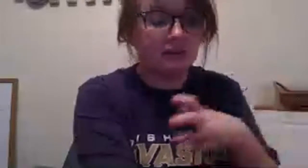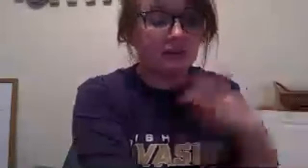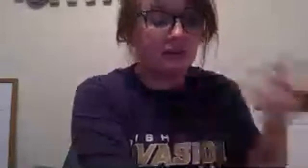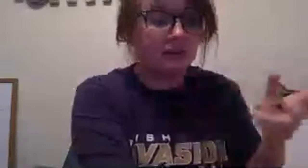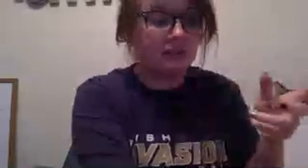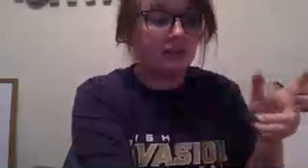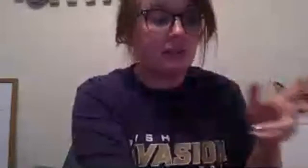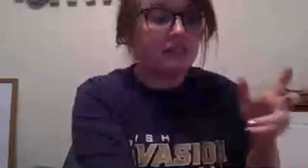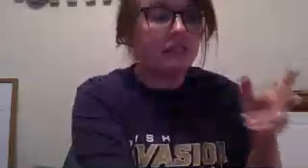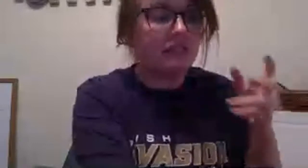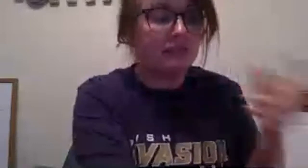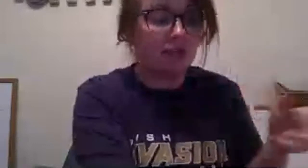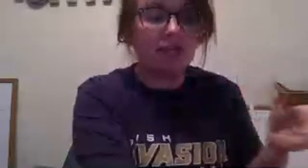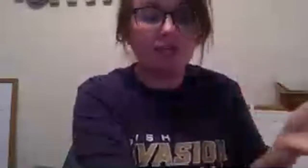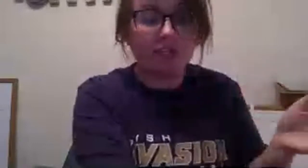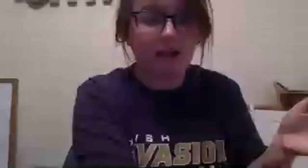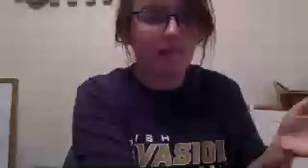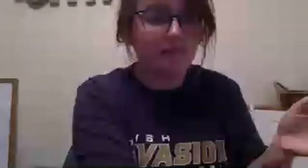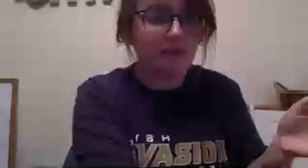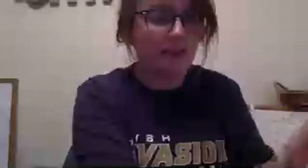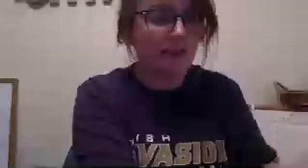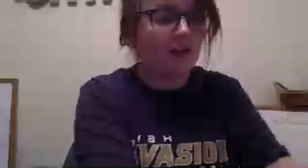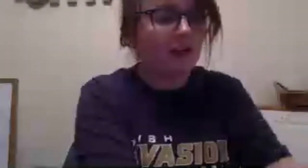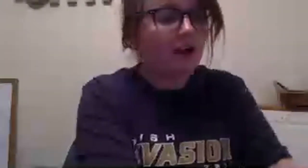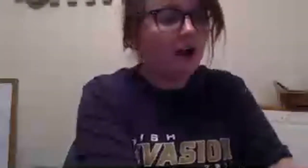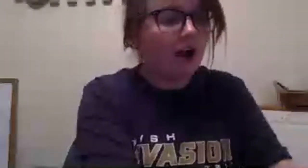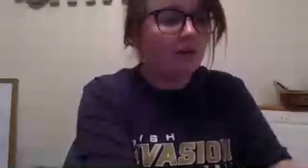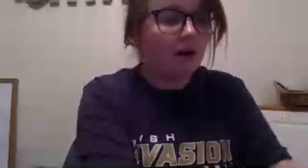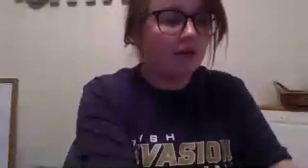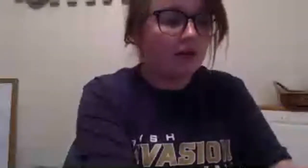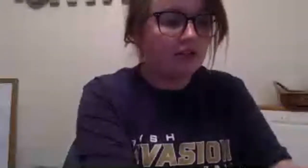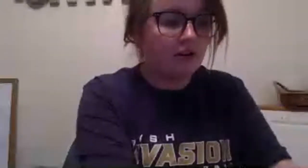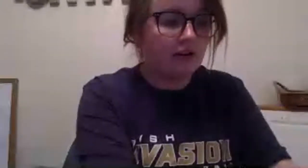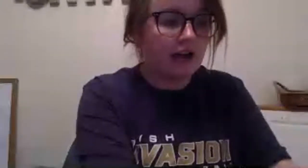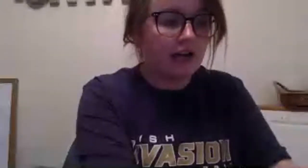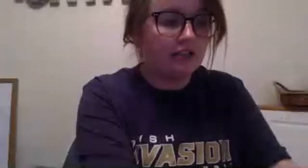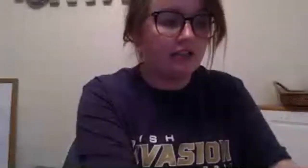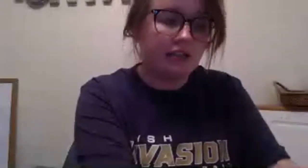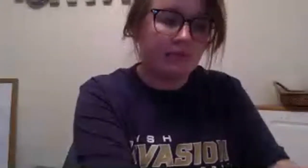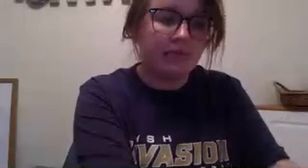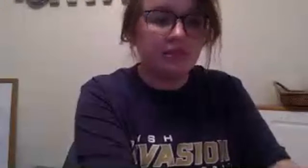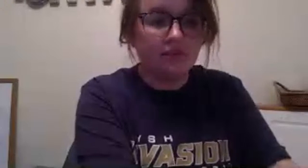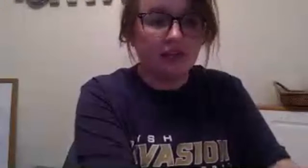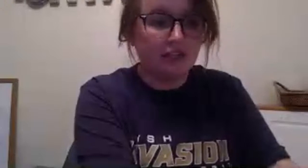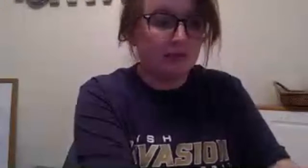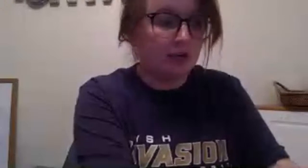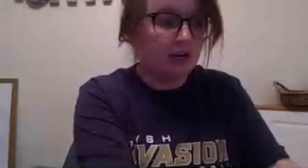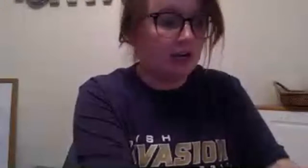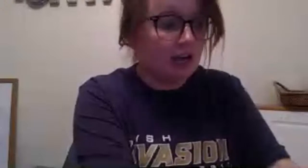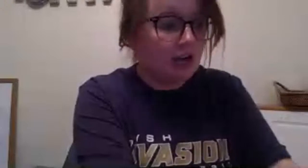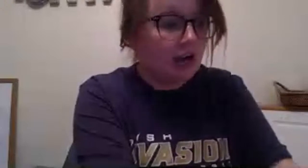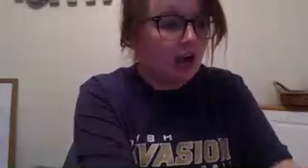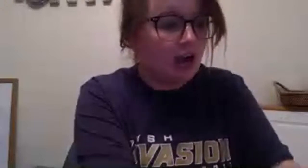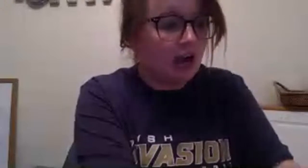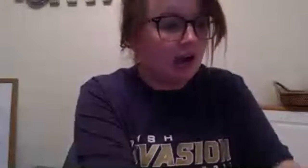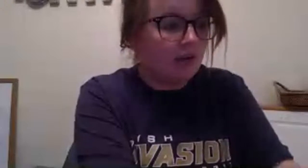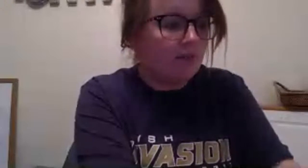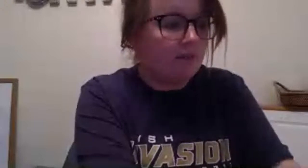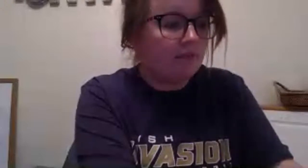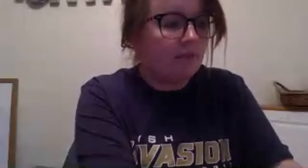demon's nemesis was the martyr saint thomas beckett um otherwise known as saint thomas of canterbury um